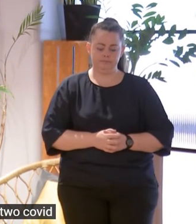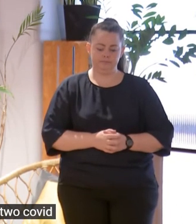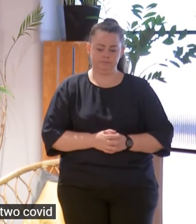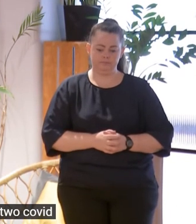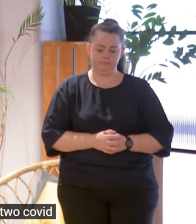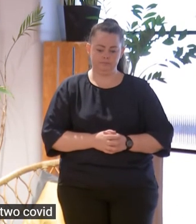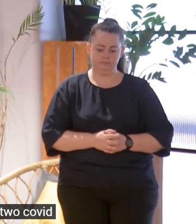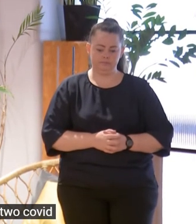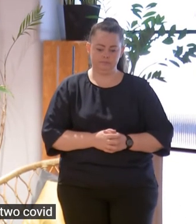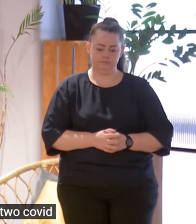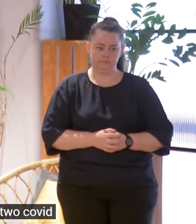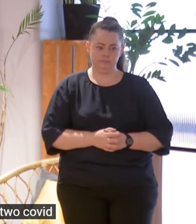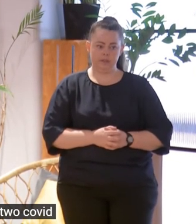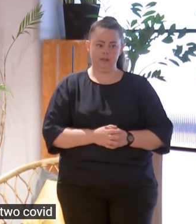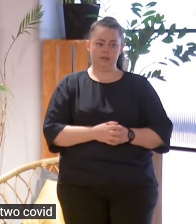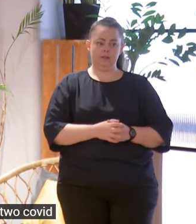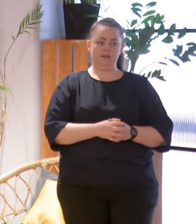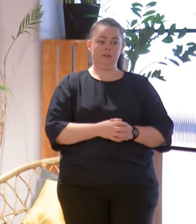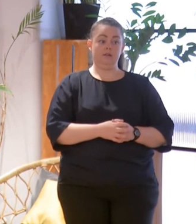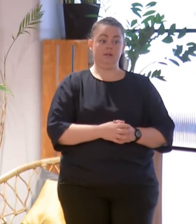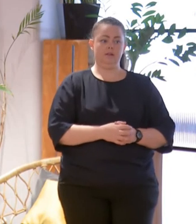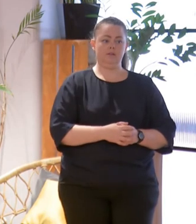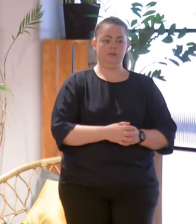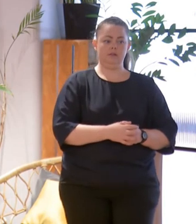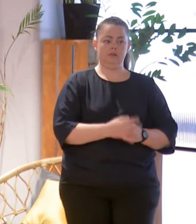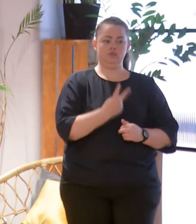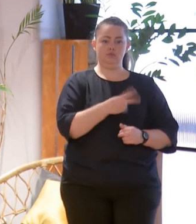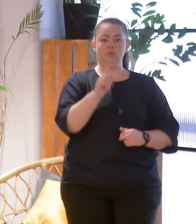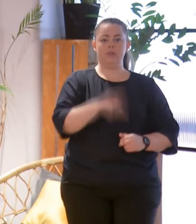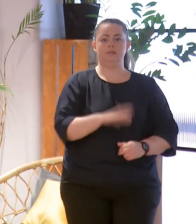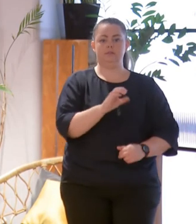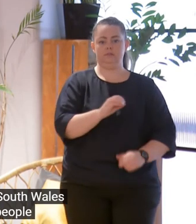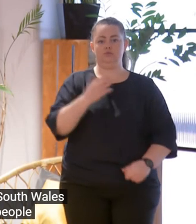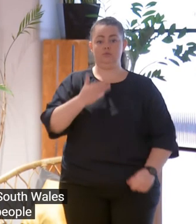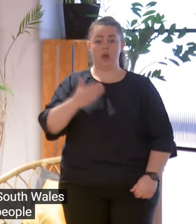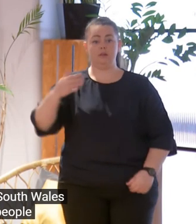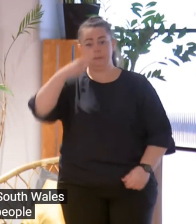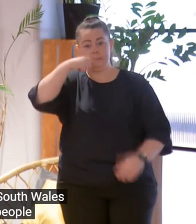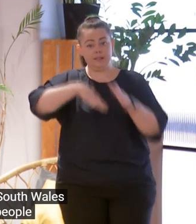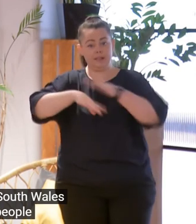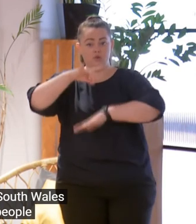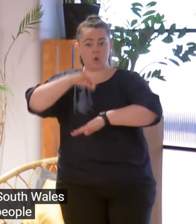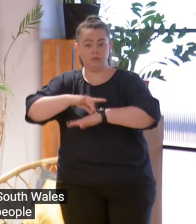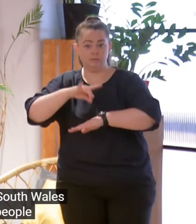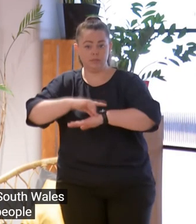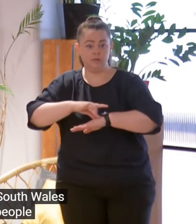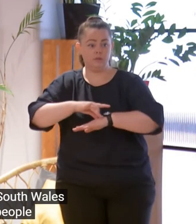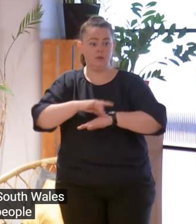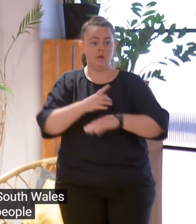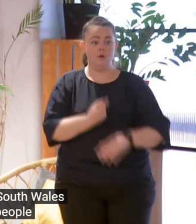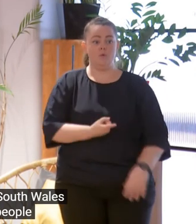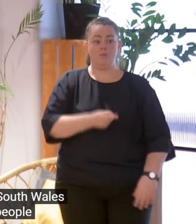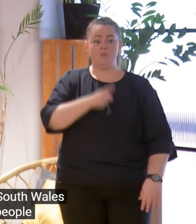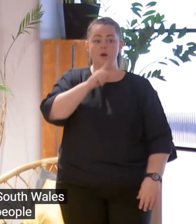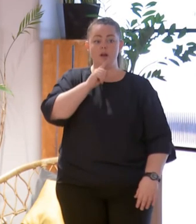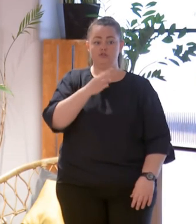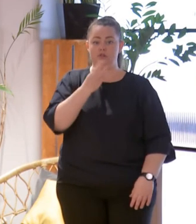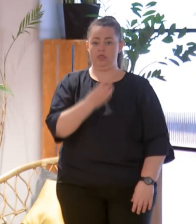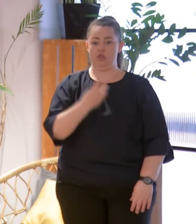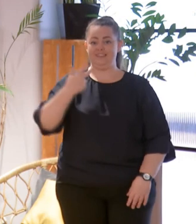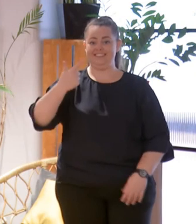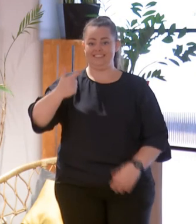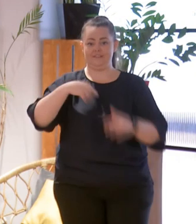people with COVID admitted to hospital in New South Wales, including 137 people in intensive care, 60 of whom are